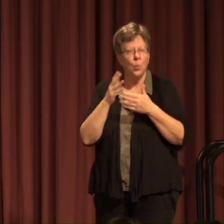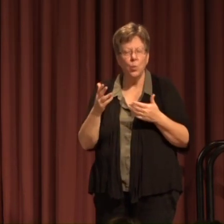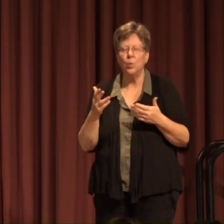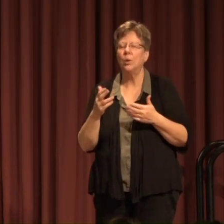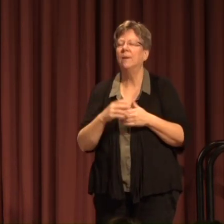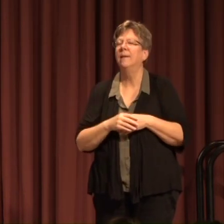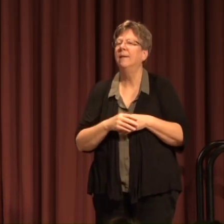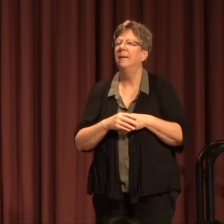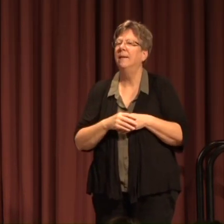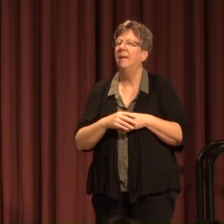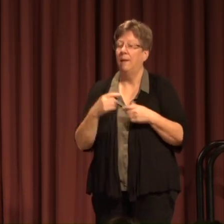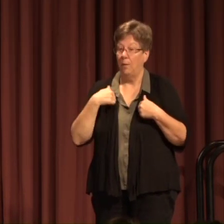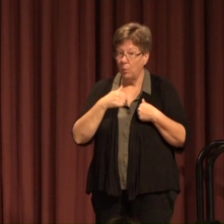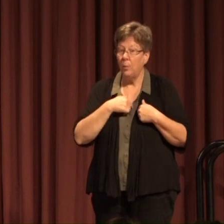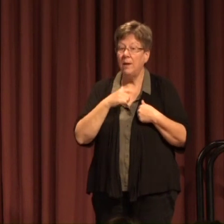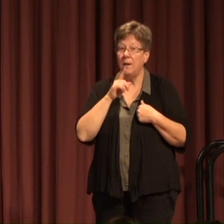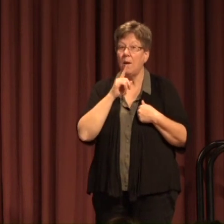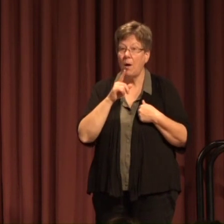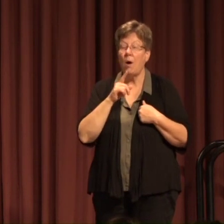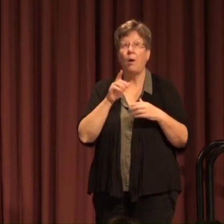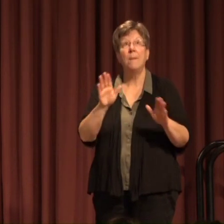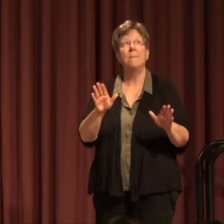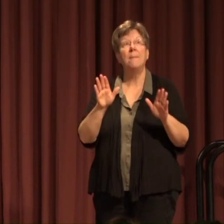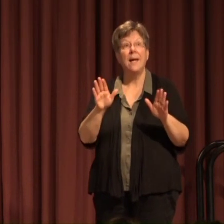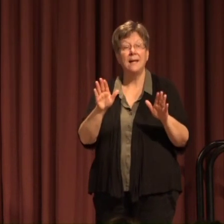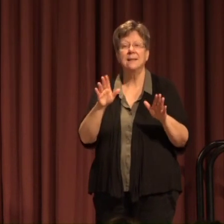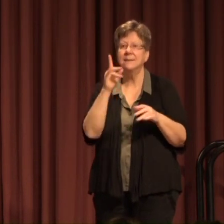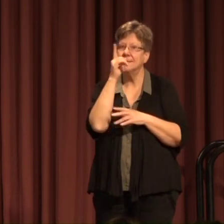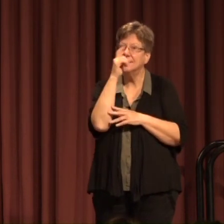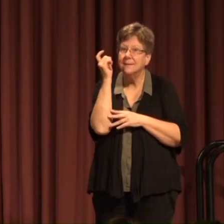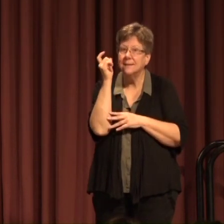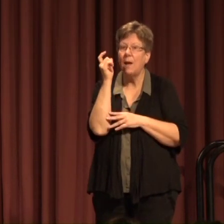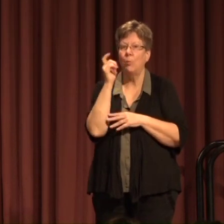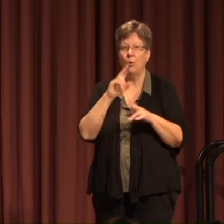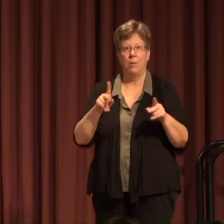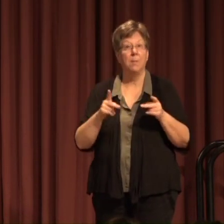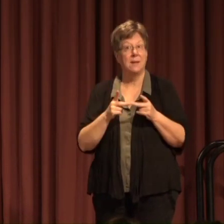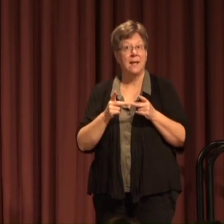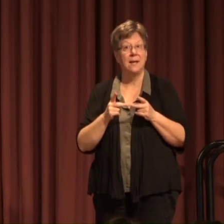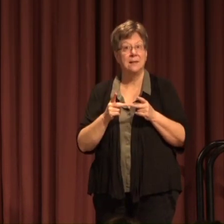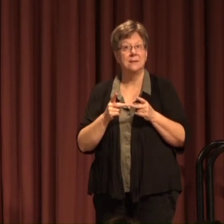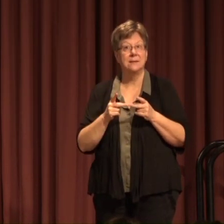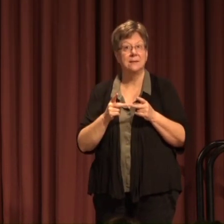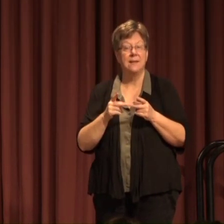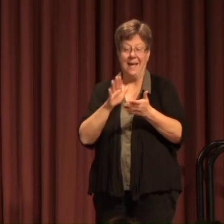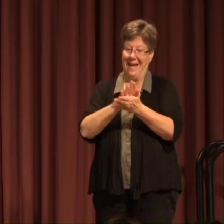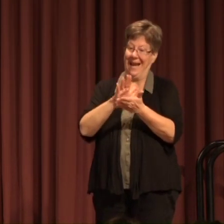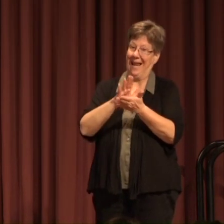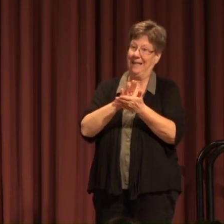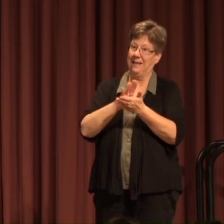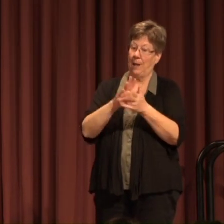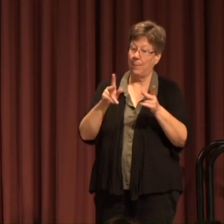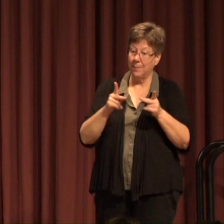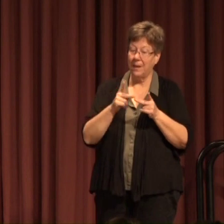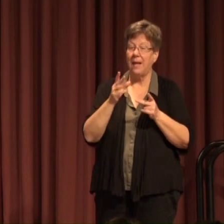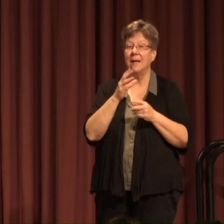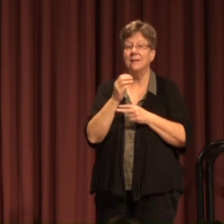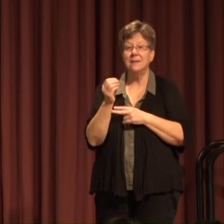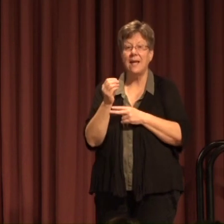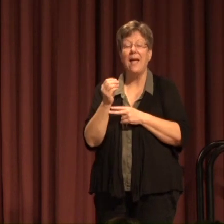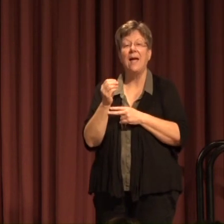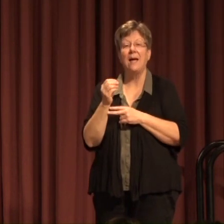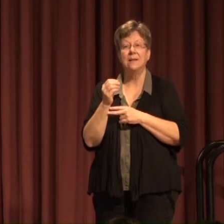honors college We are a magnificent Summer place An academic place as well as one